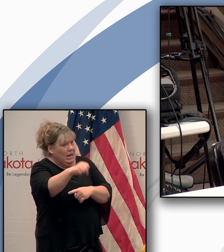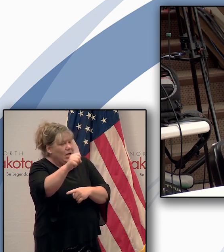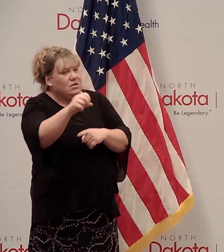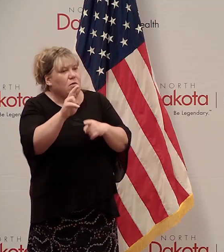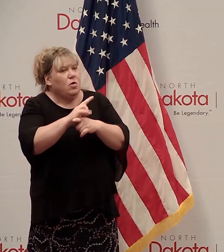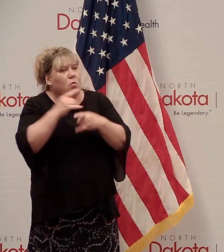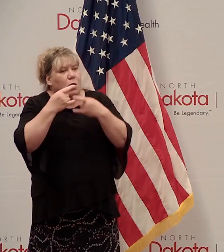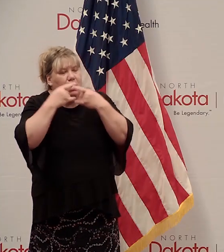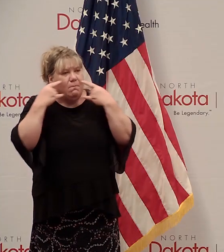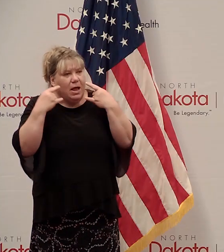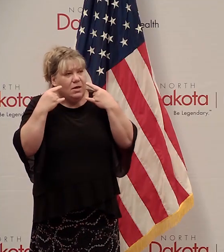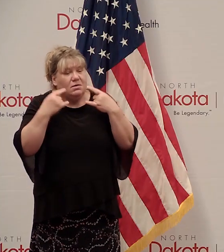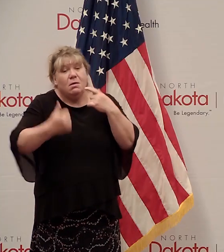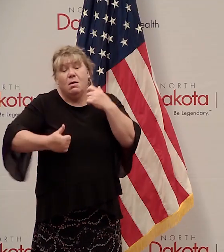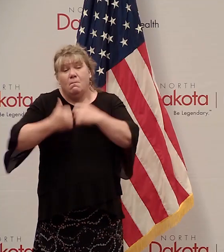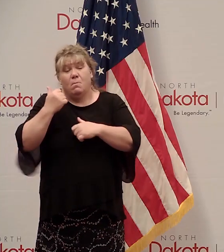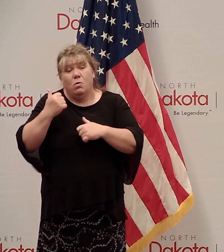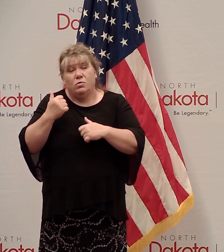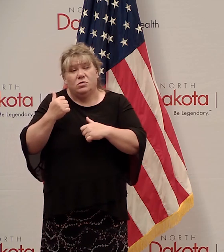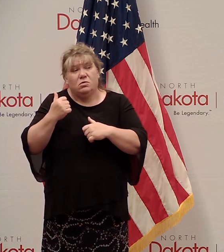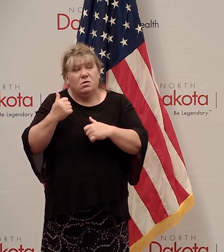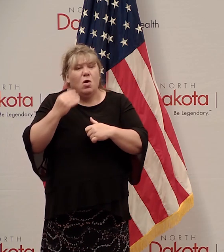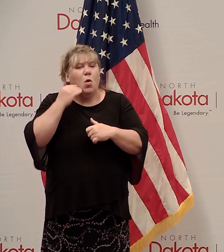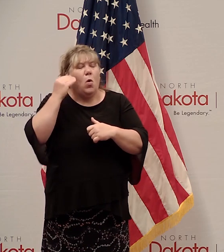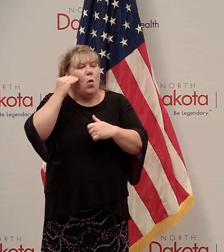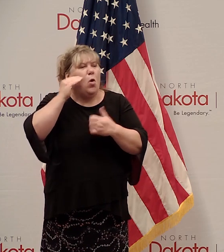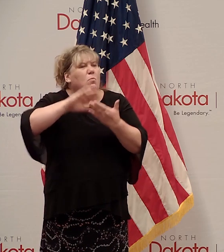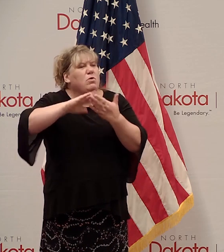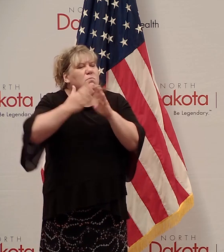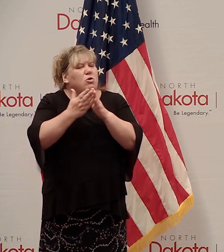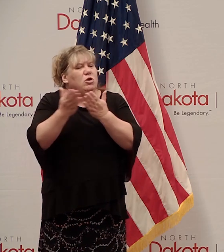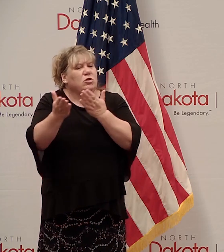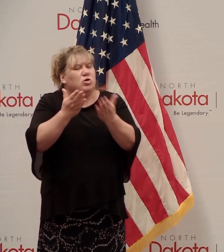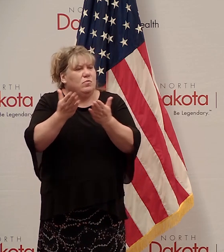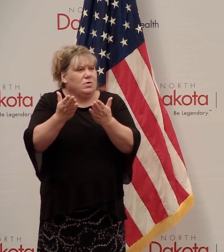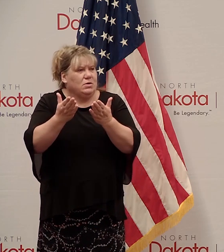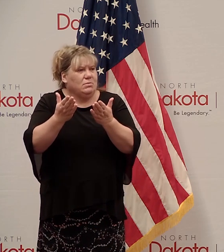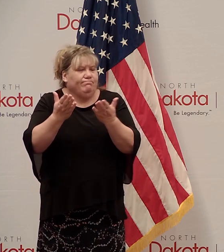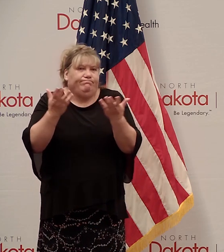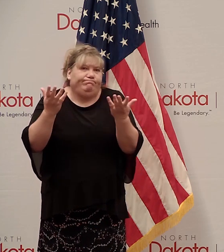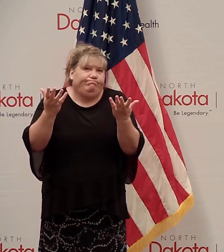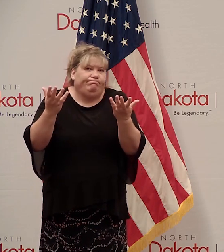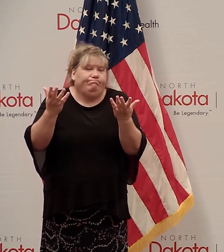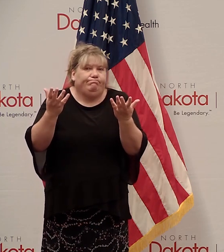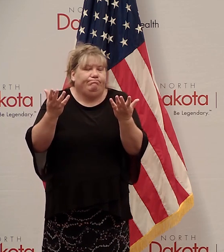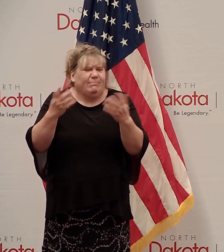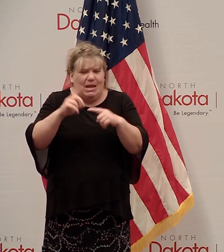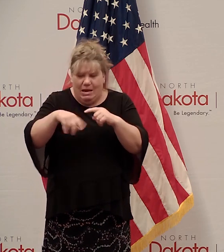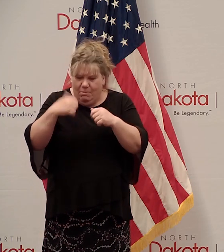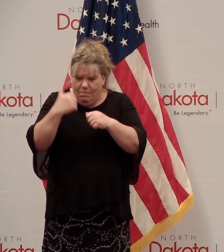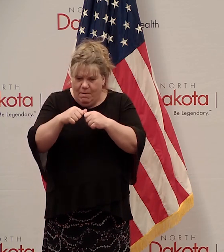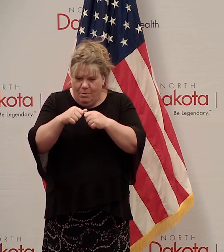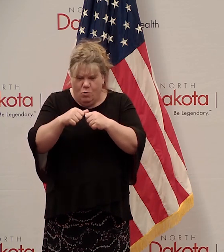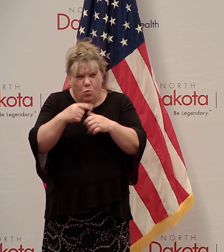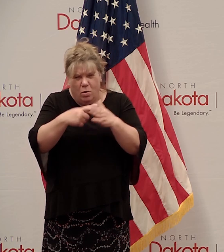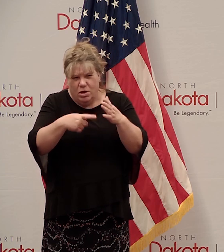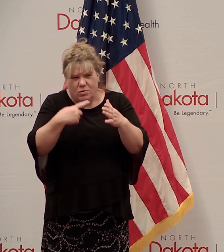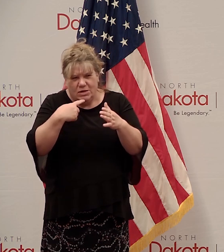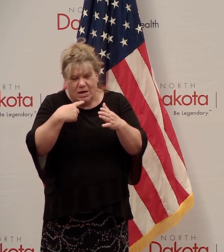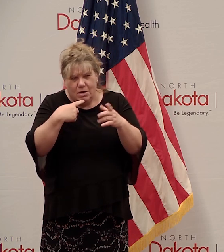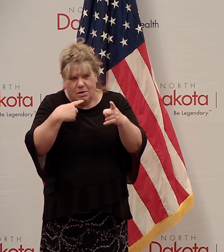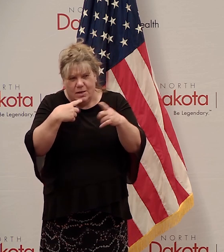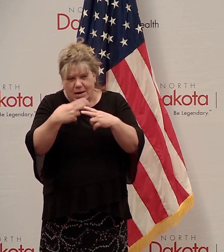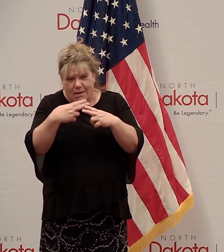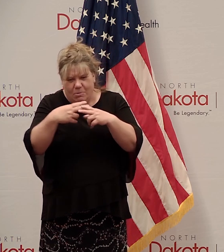wearing masks. Most of the home and community-based services, whether it be, I can't remember the firm you said, but